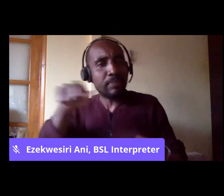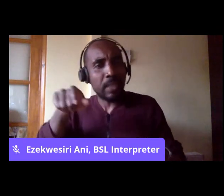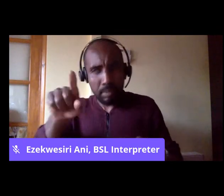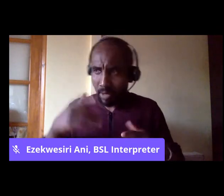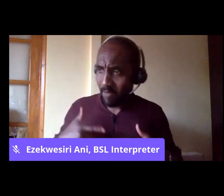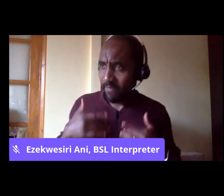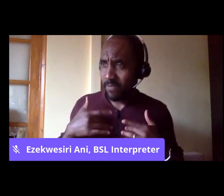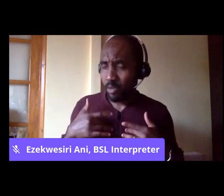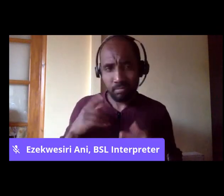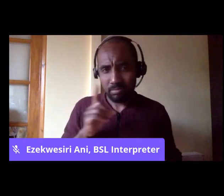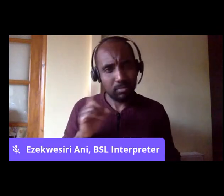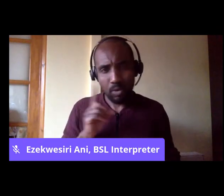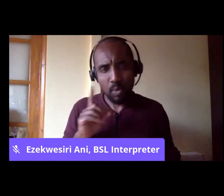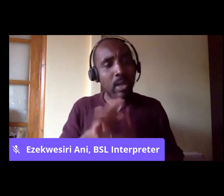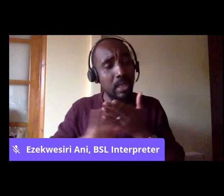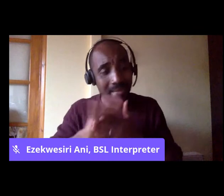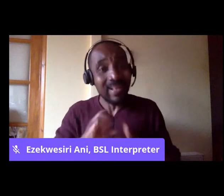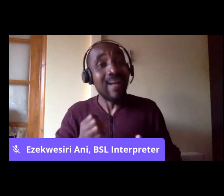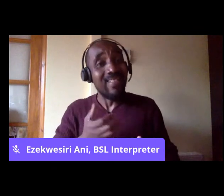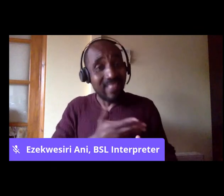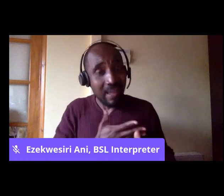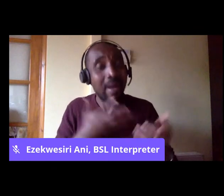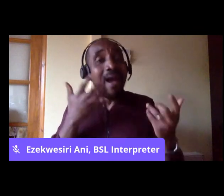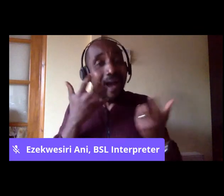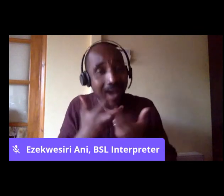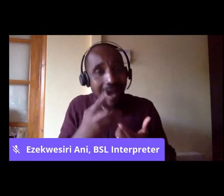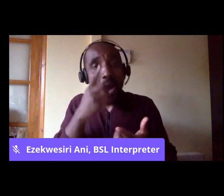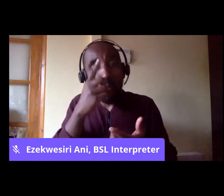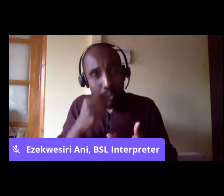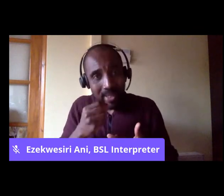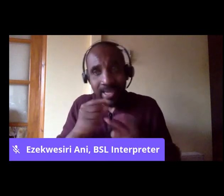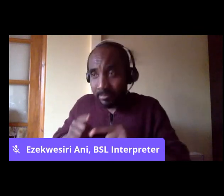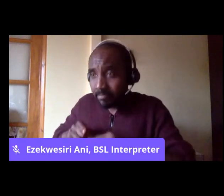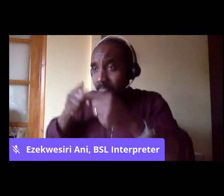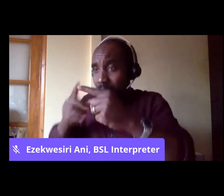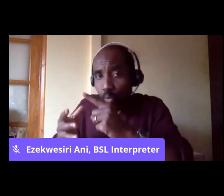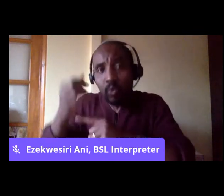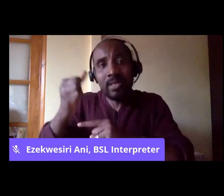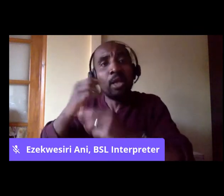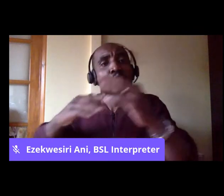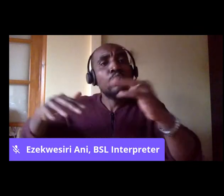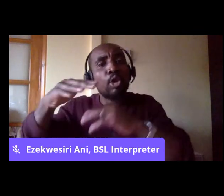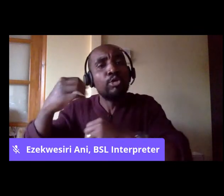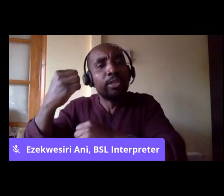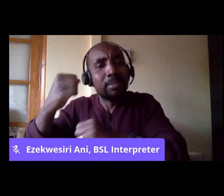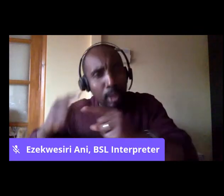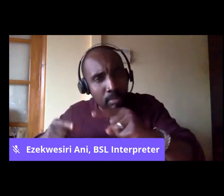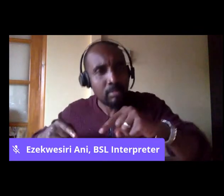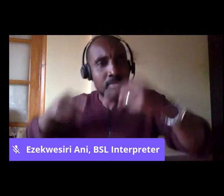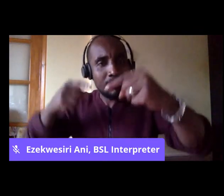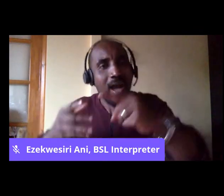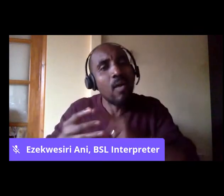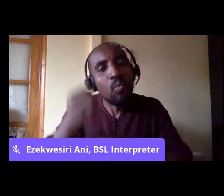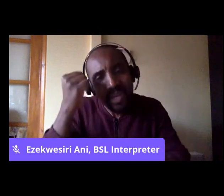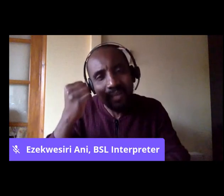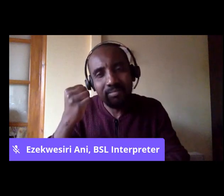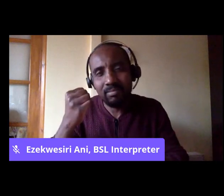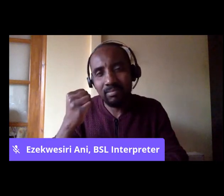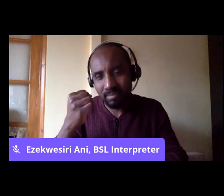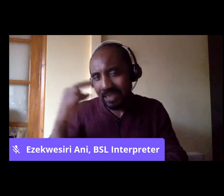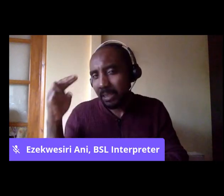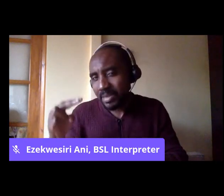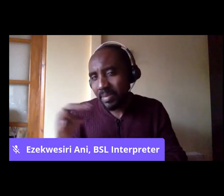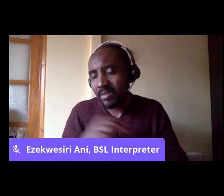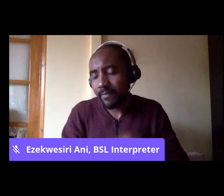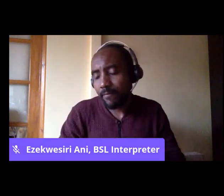the labour movement can win and socialism can win. And that it's not just a